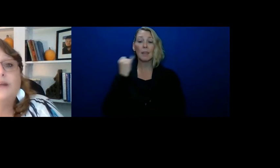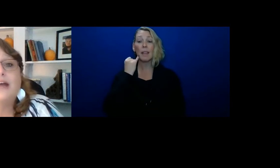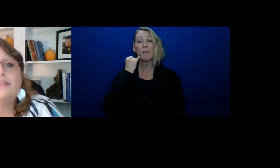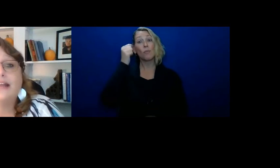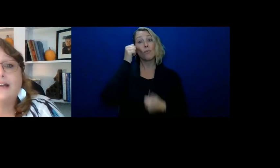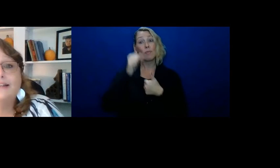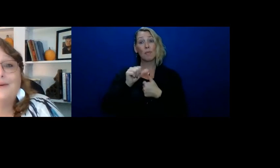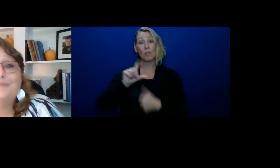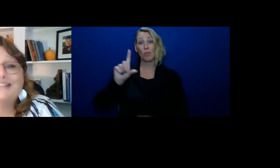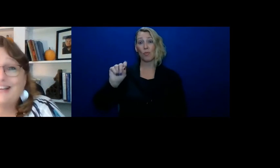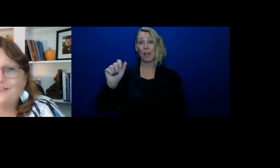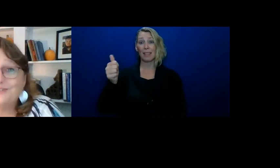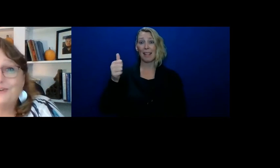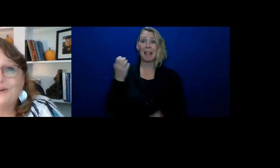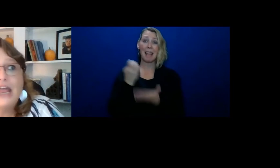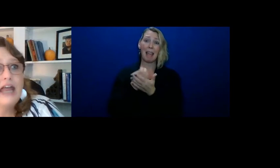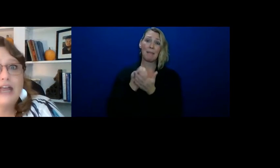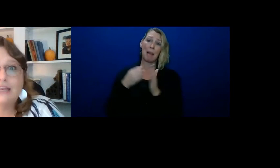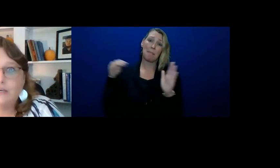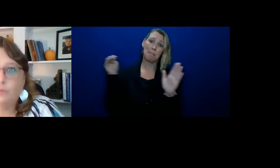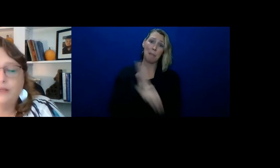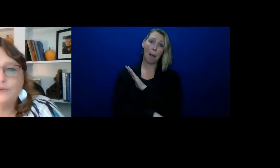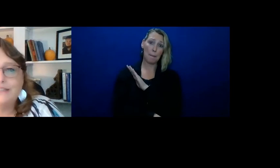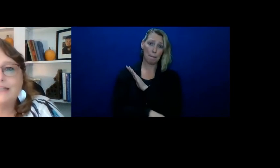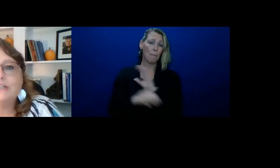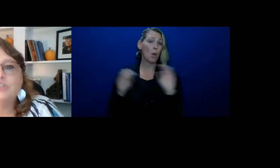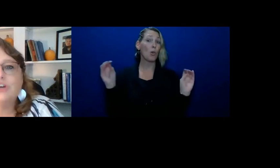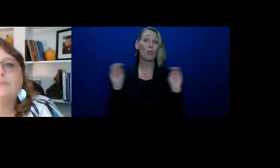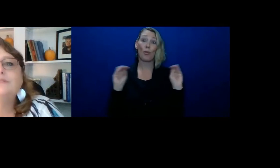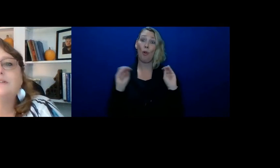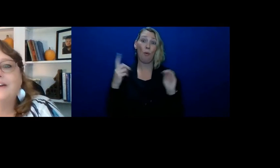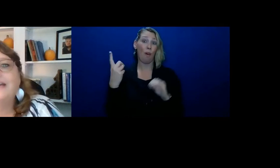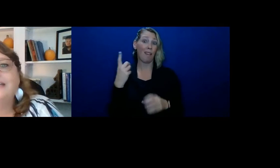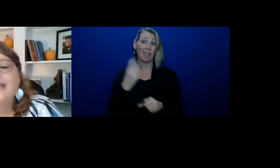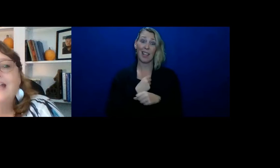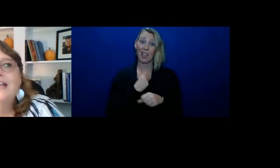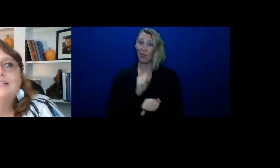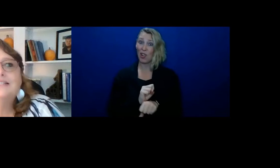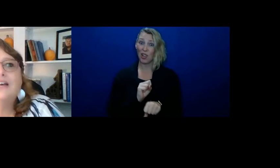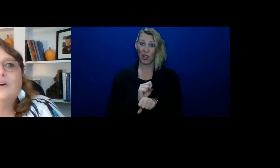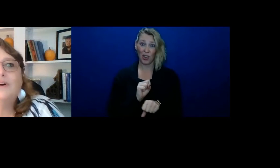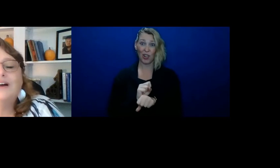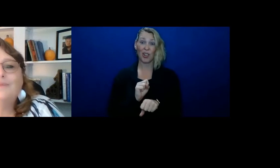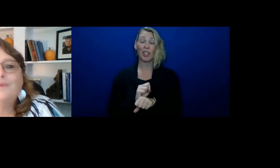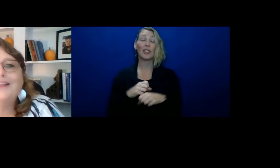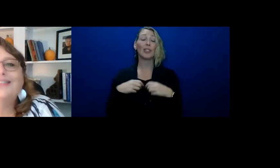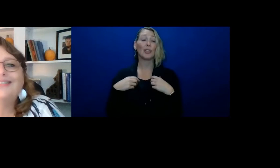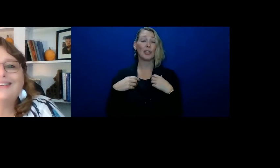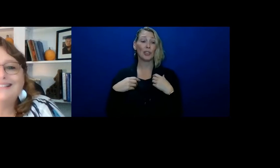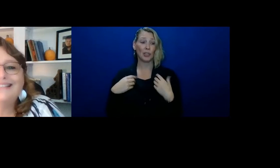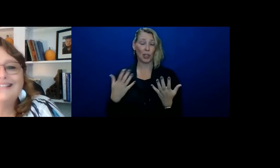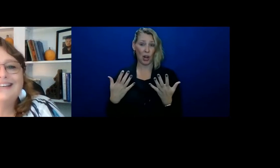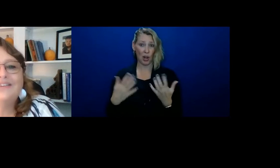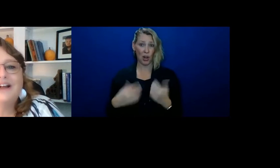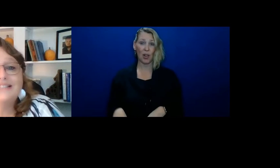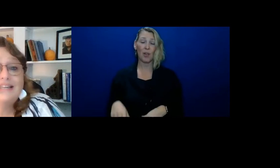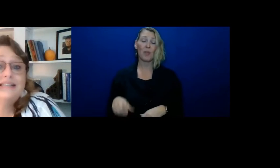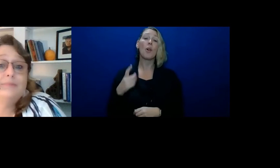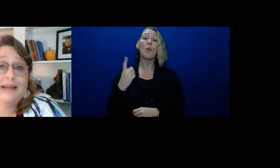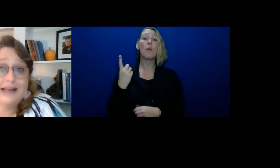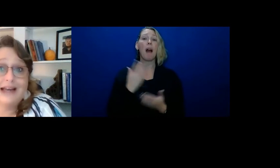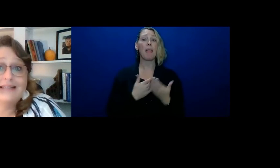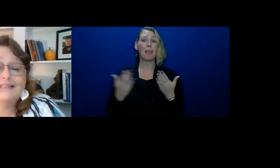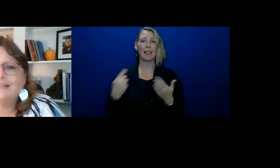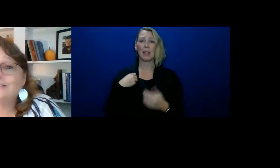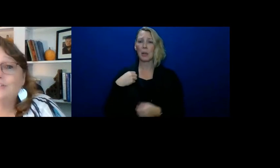2010, we had that economic downturn and nobody was getting jobs, right? So one of the things that I